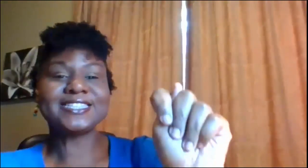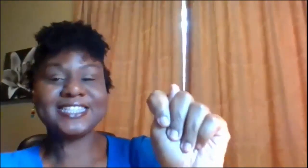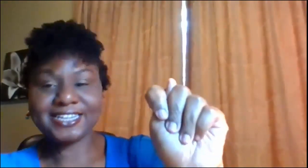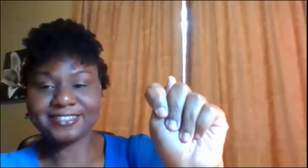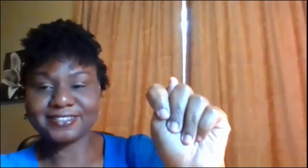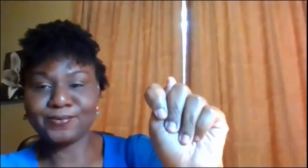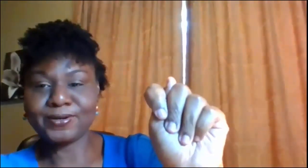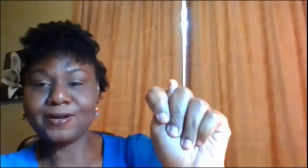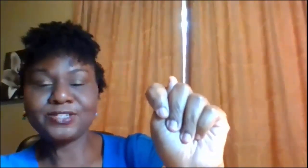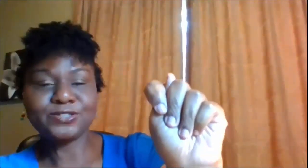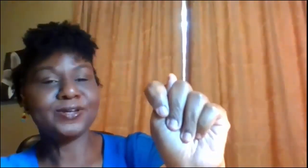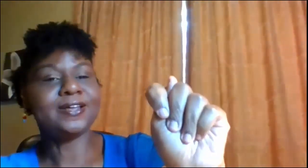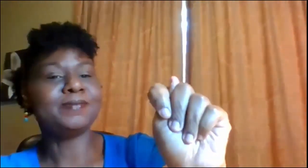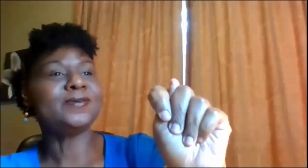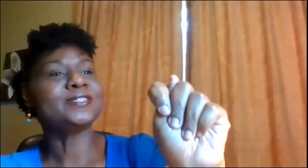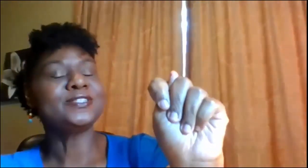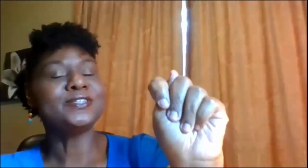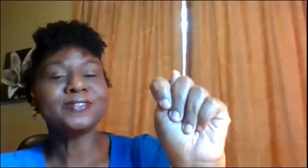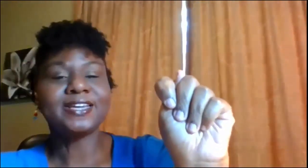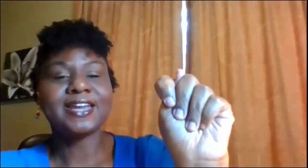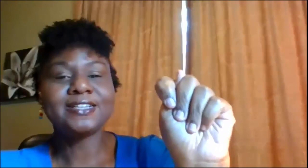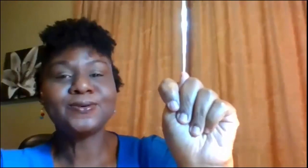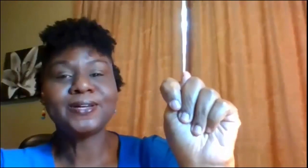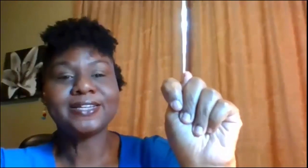T so you want to make sure you let them know it's Tuesday not toilet